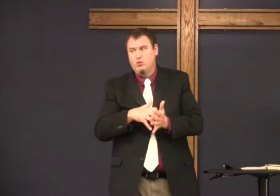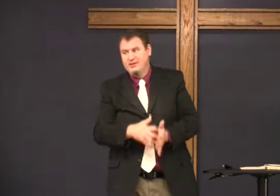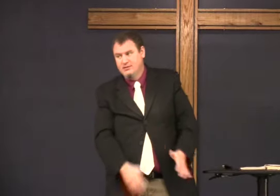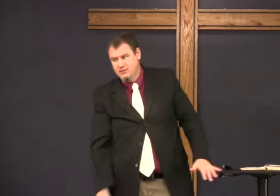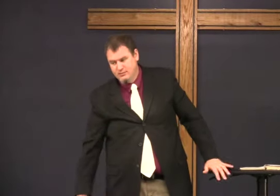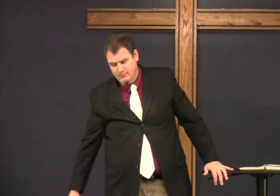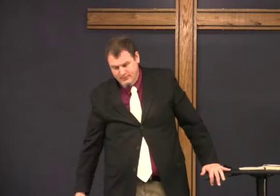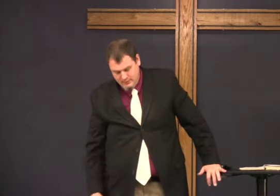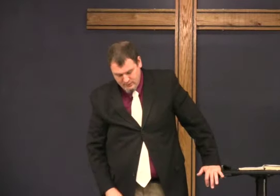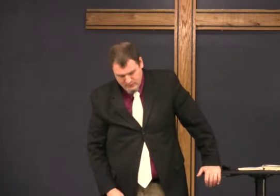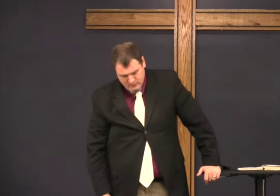Amen.